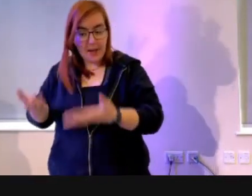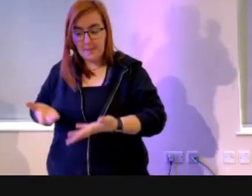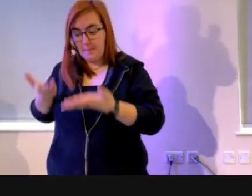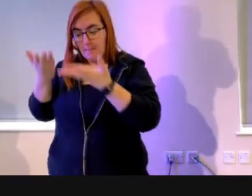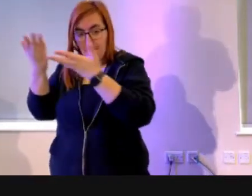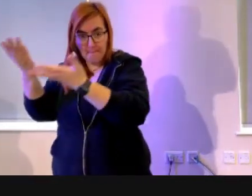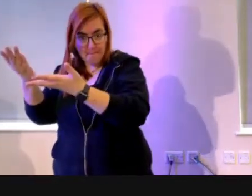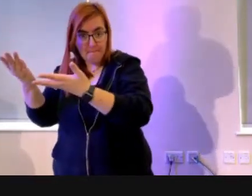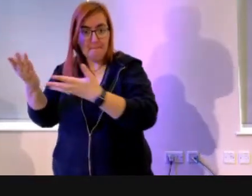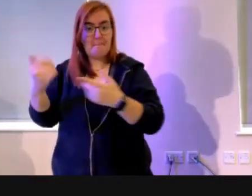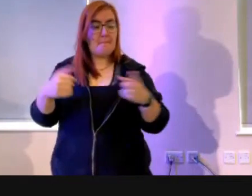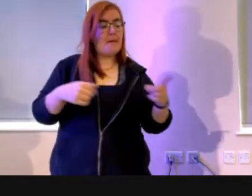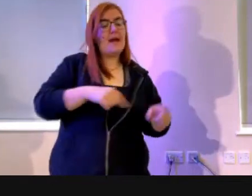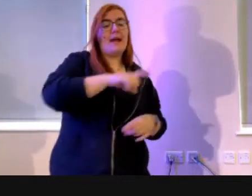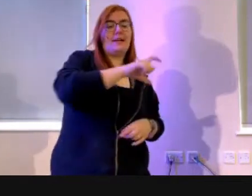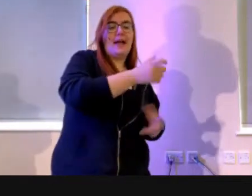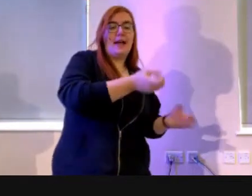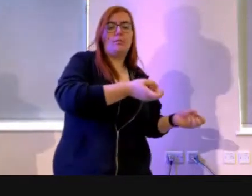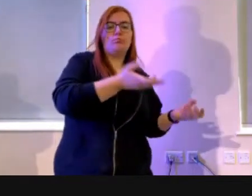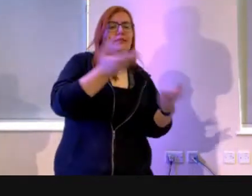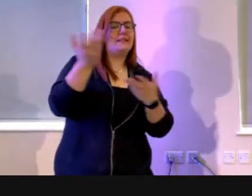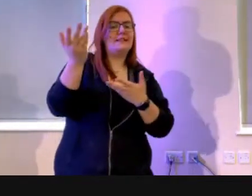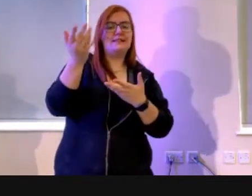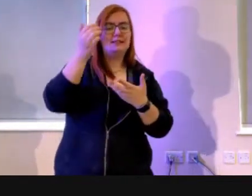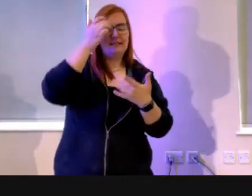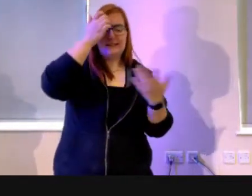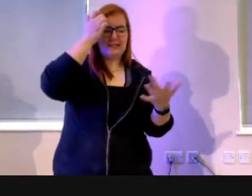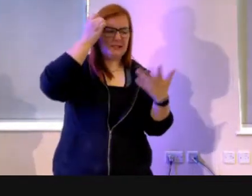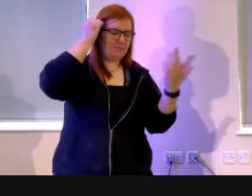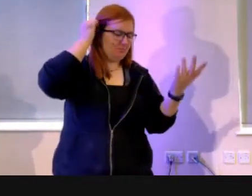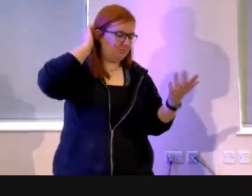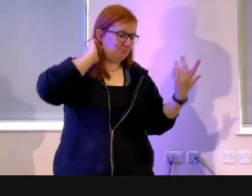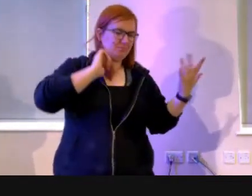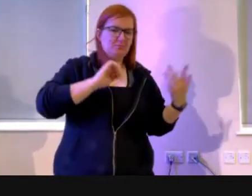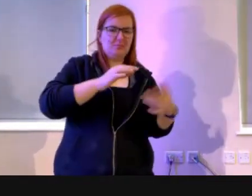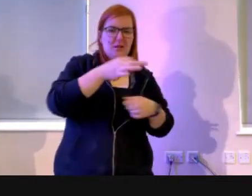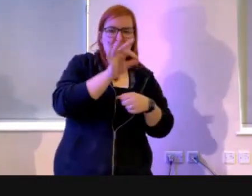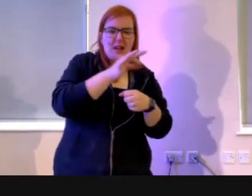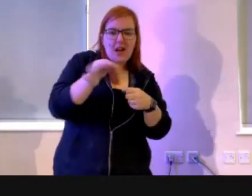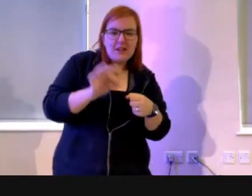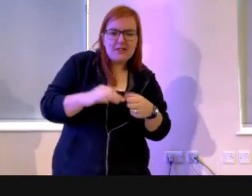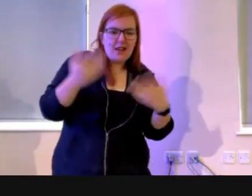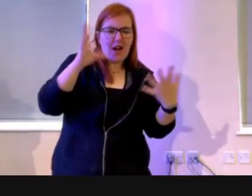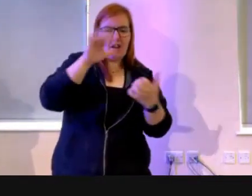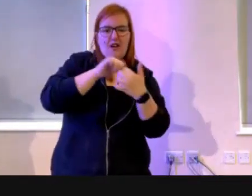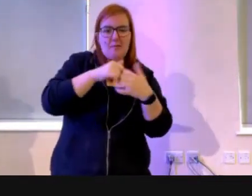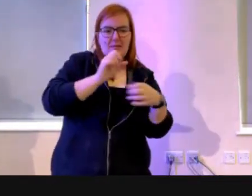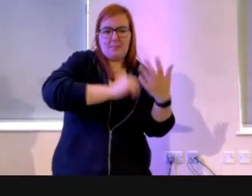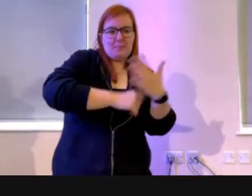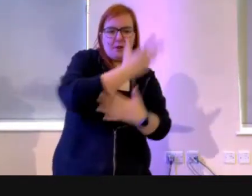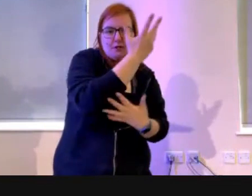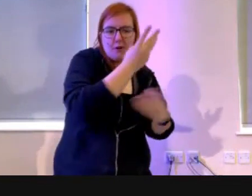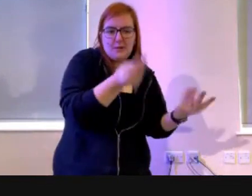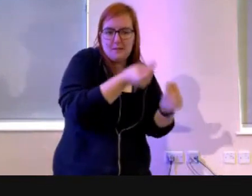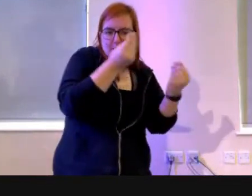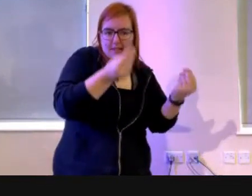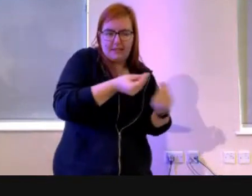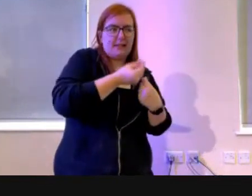And Cain brings some, I don't know, bananas. I can't remember exactly what it is. But some agricultural stuff.